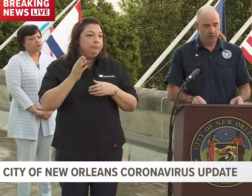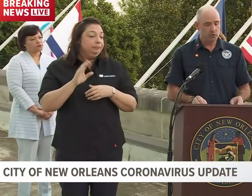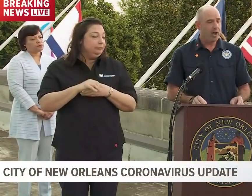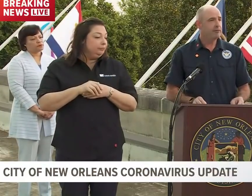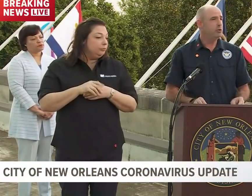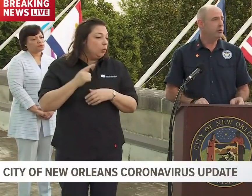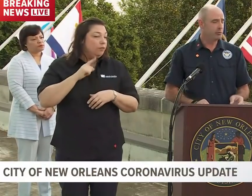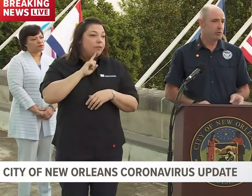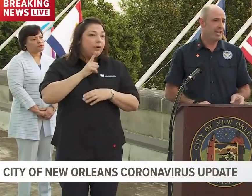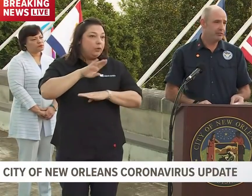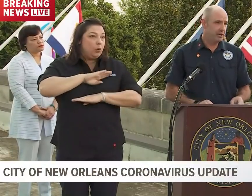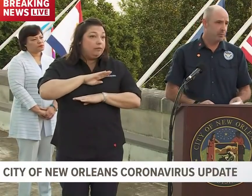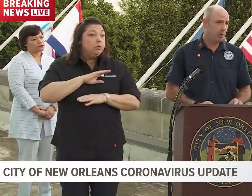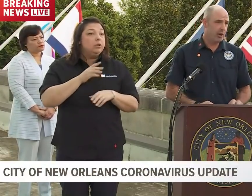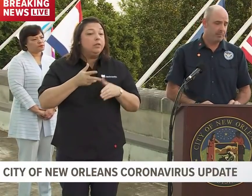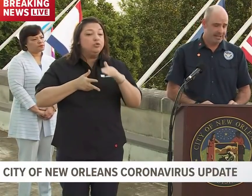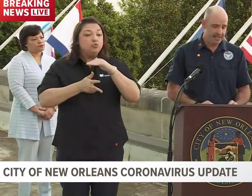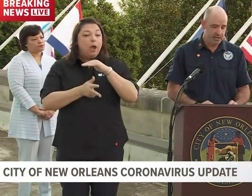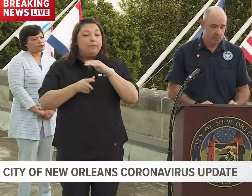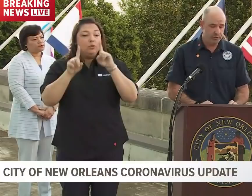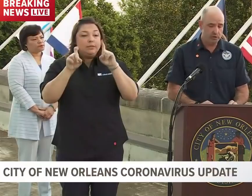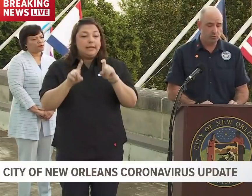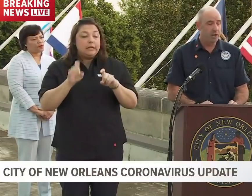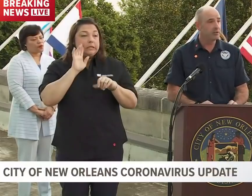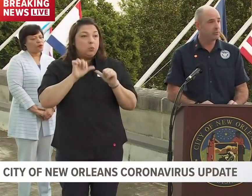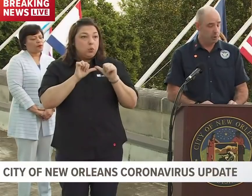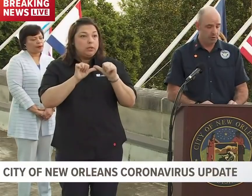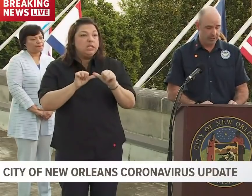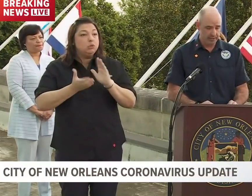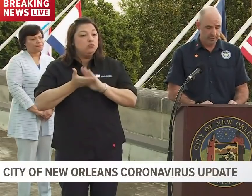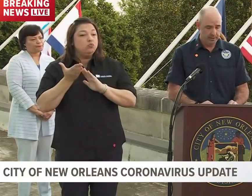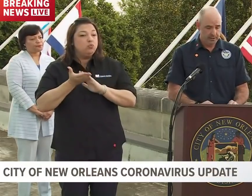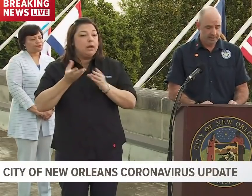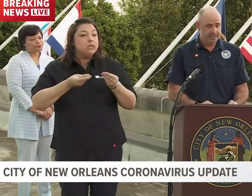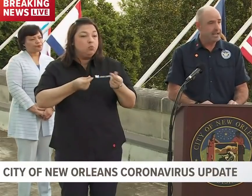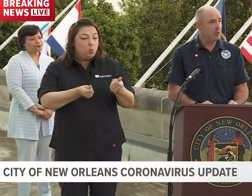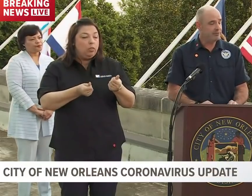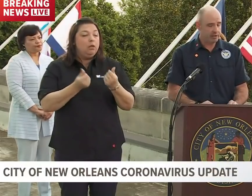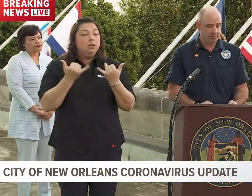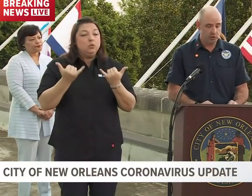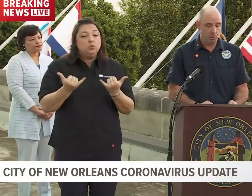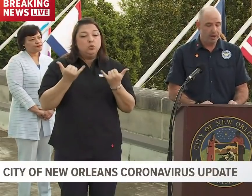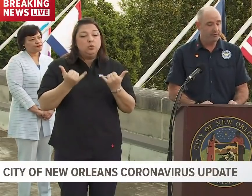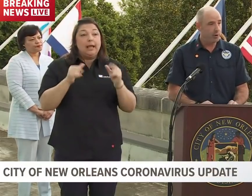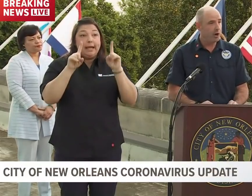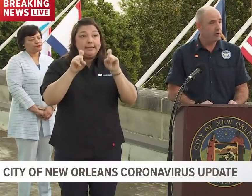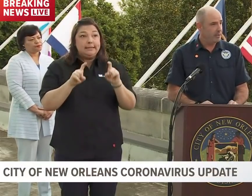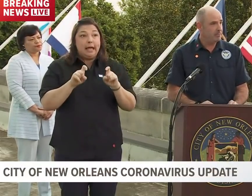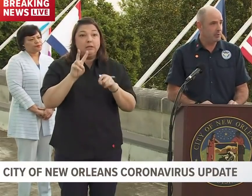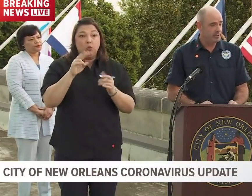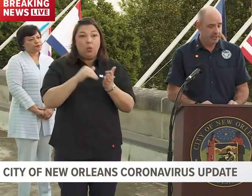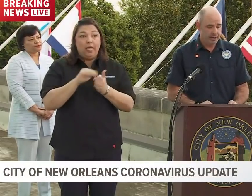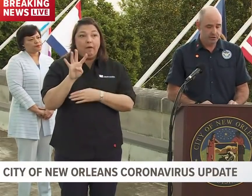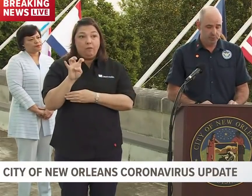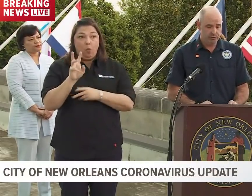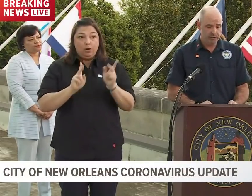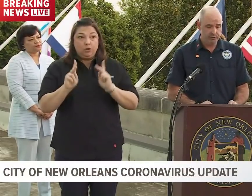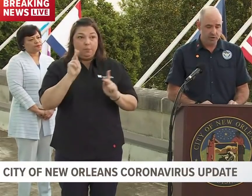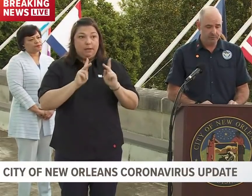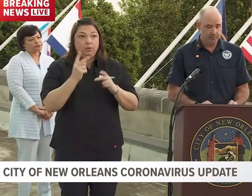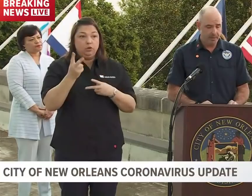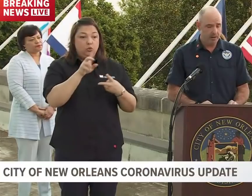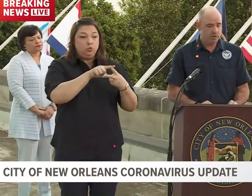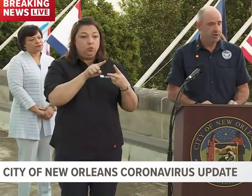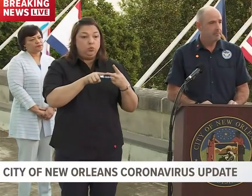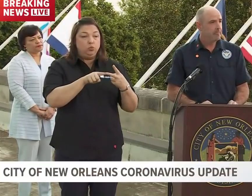The drive-through testing program continues and is running smoothly. To date, we've tested 2,400 people at two sites